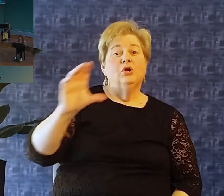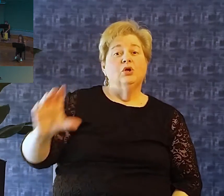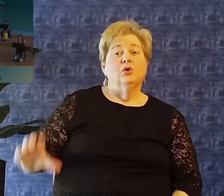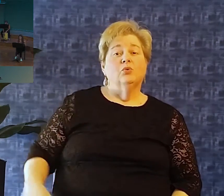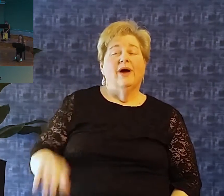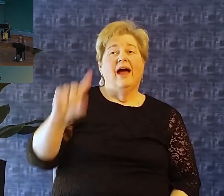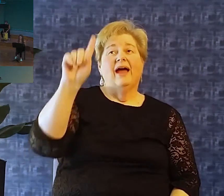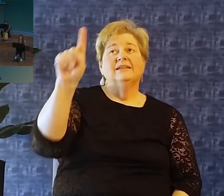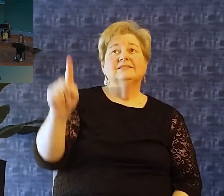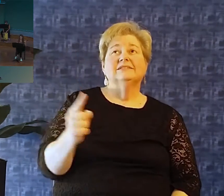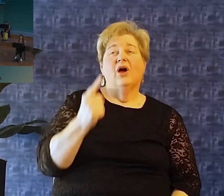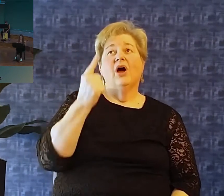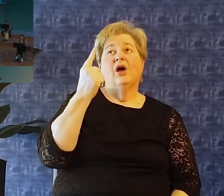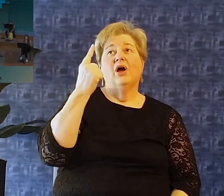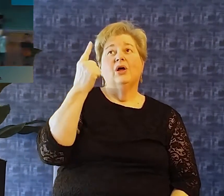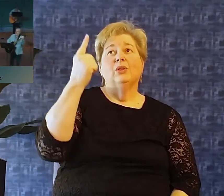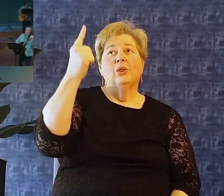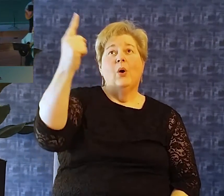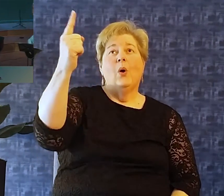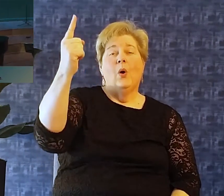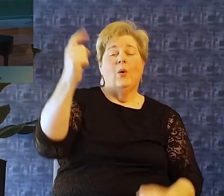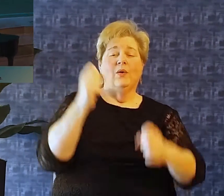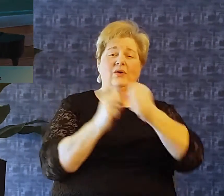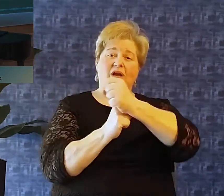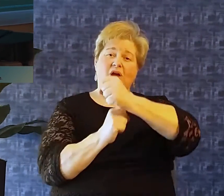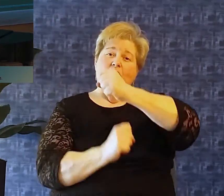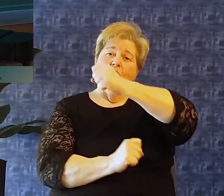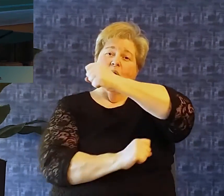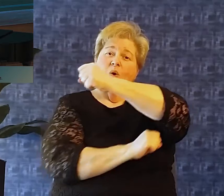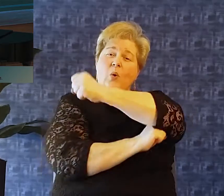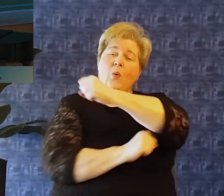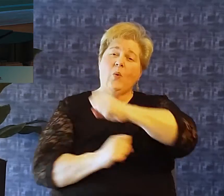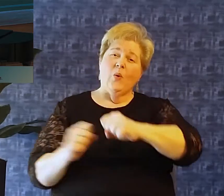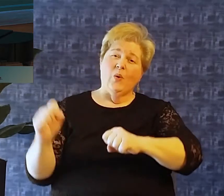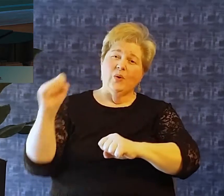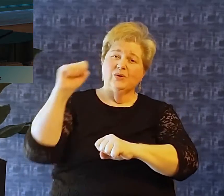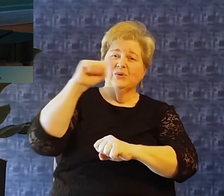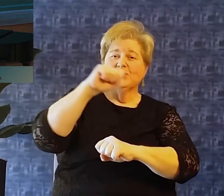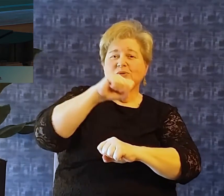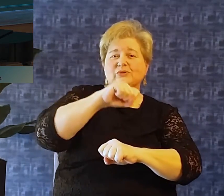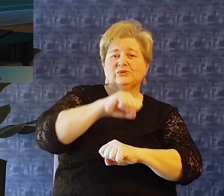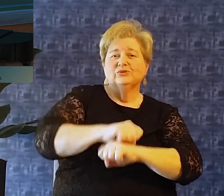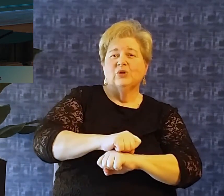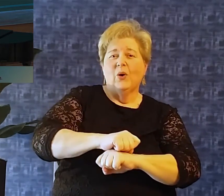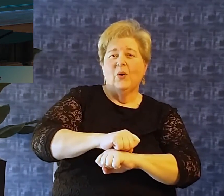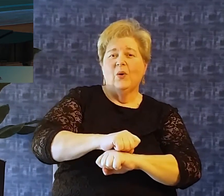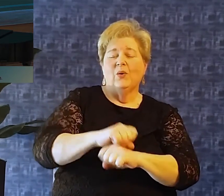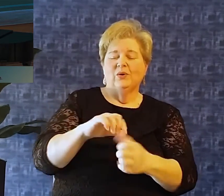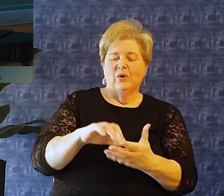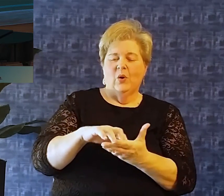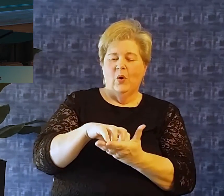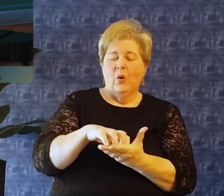Lord Christ the Lord, cornerstone